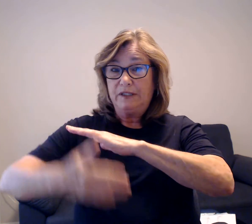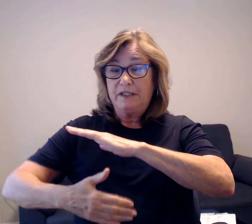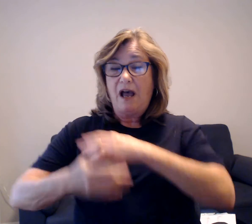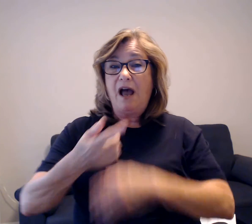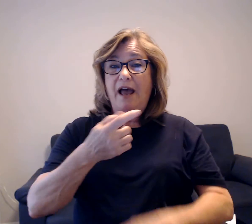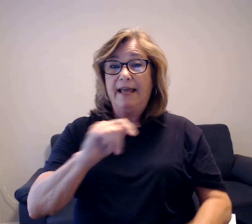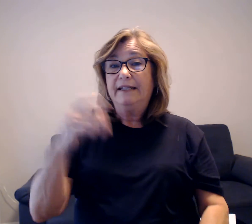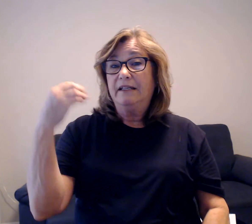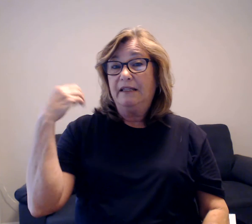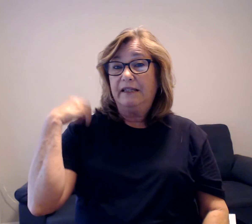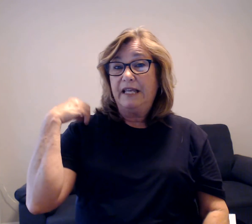its leaves.